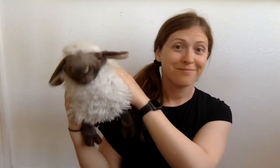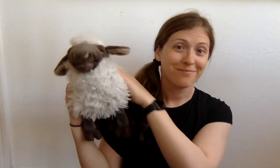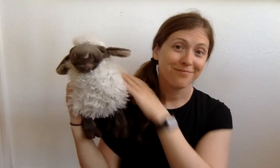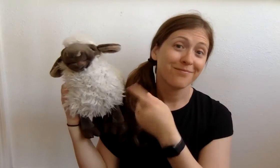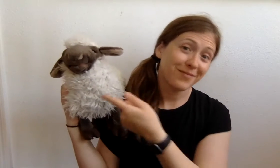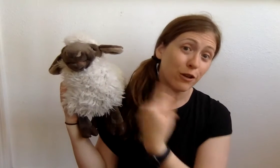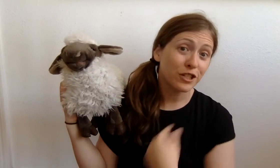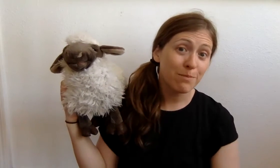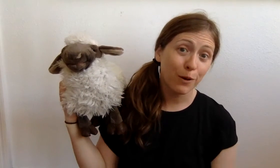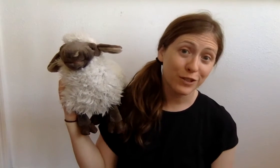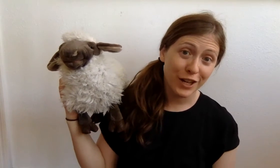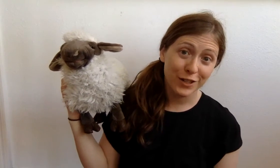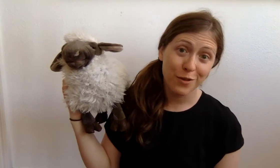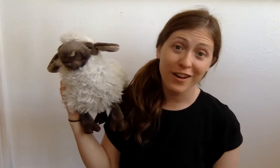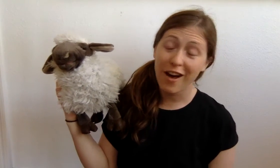Now sheep-o's gonna do the call.